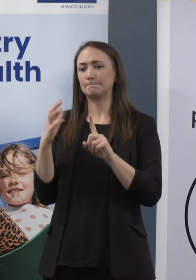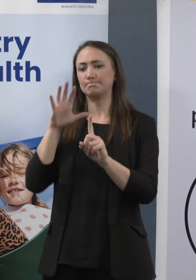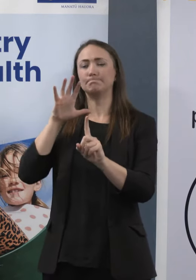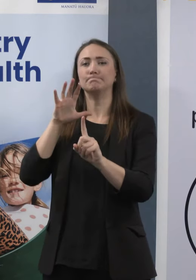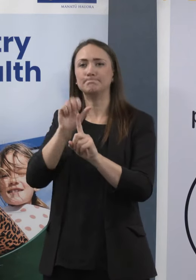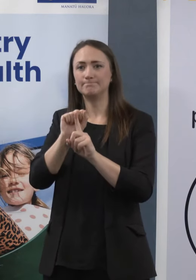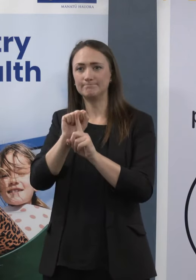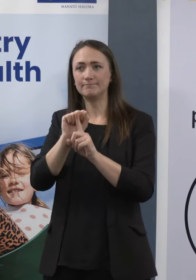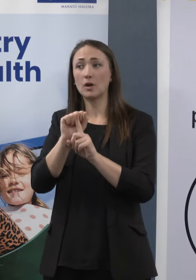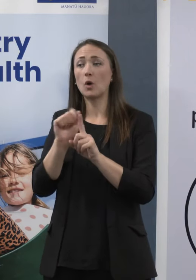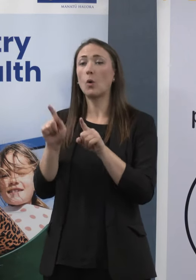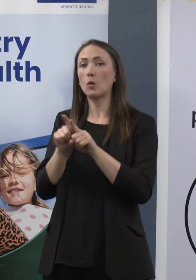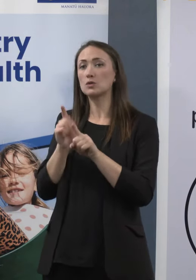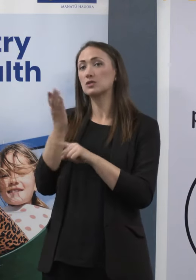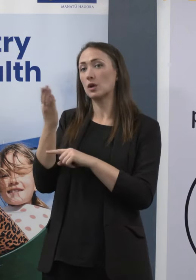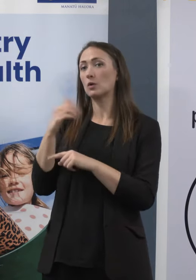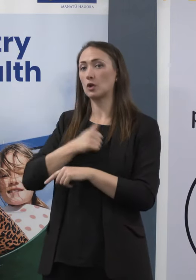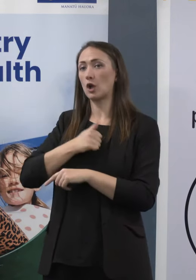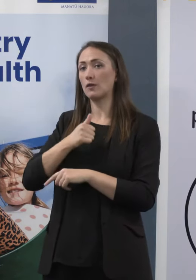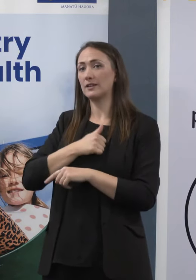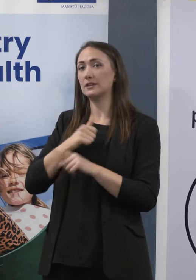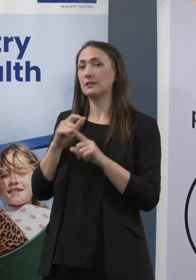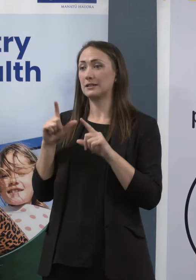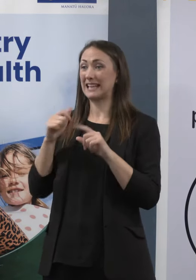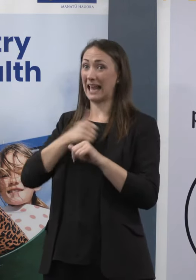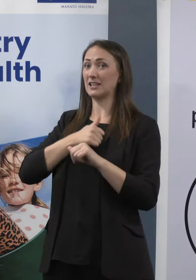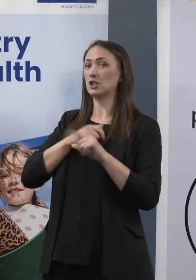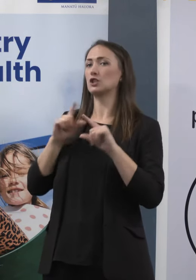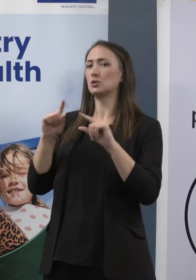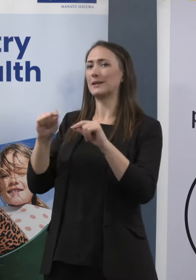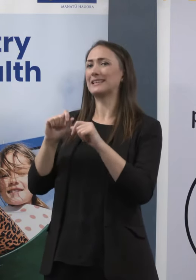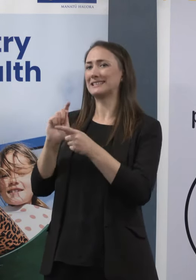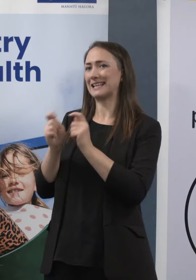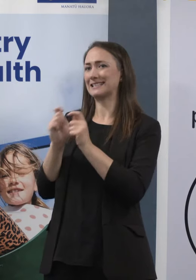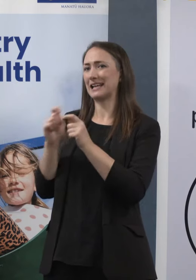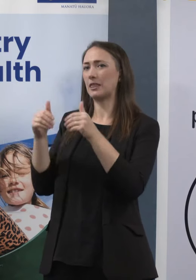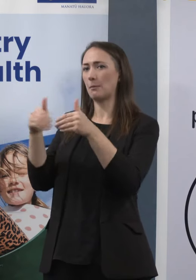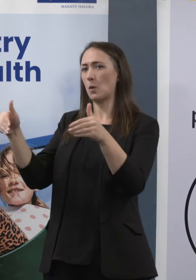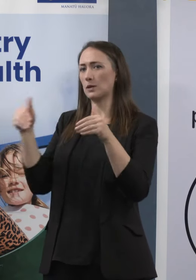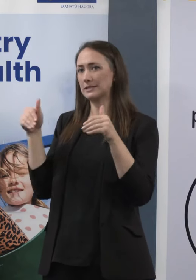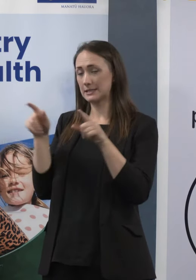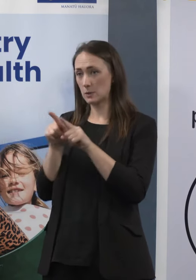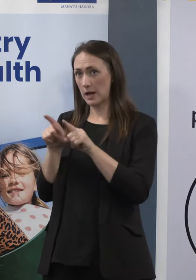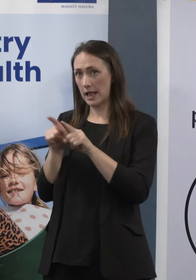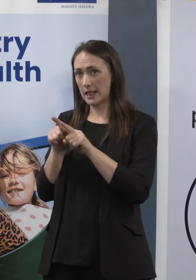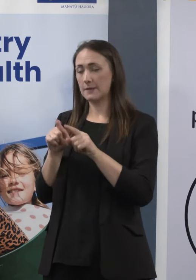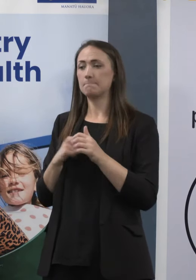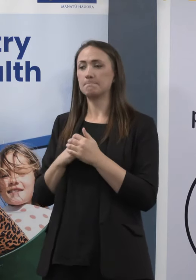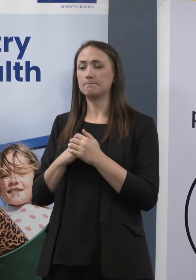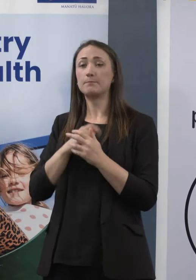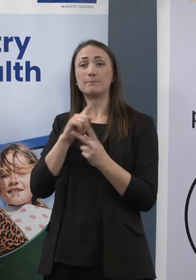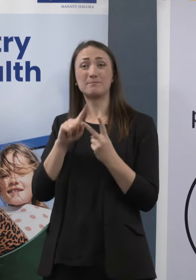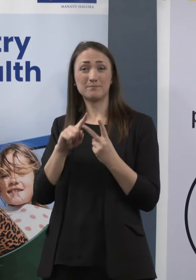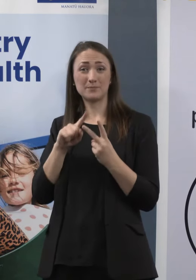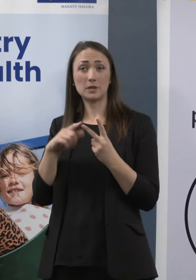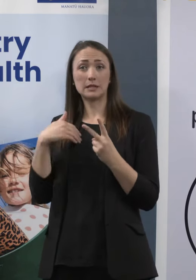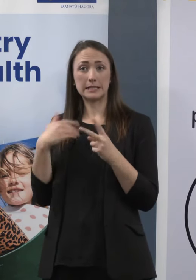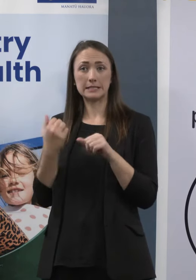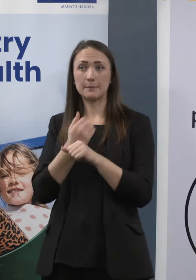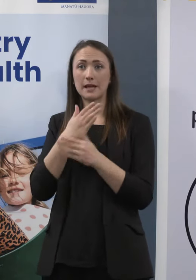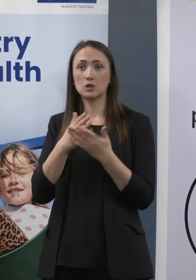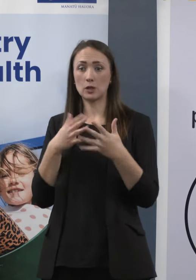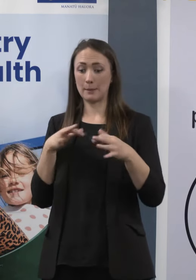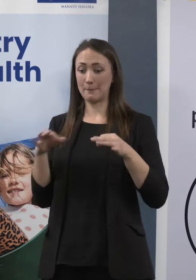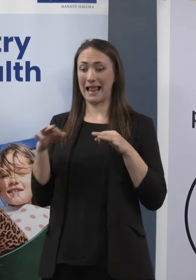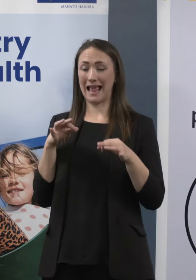some random testing at the borders in Canada at the moment. Secondly, to make sure that all that planning, and it comes back to the